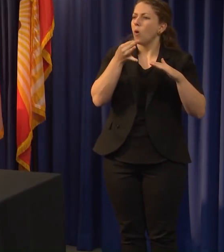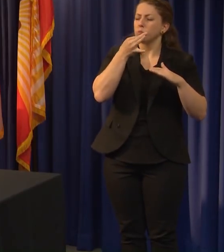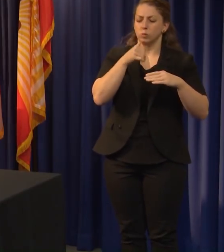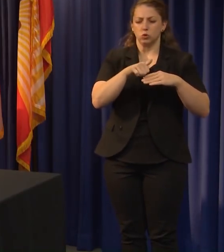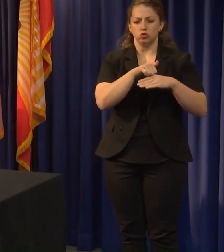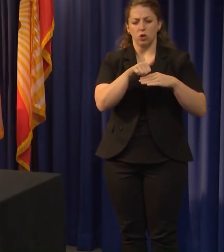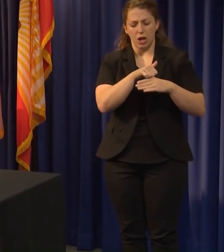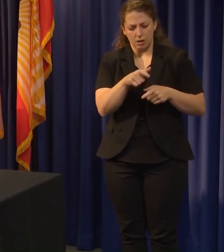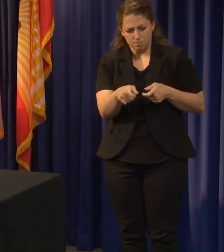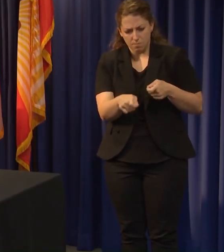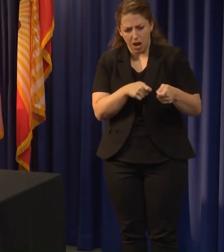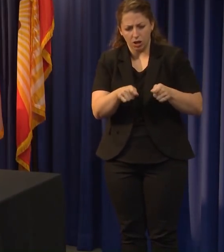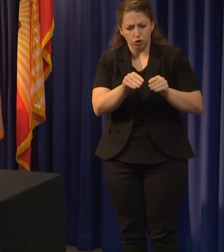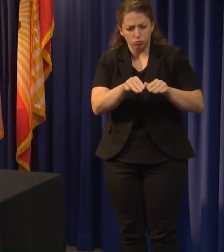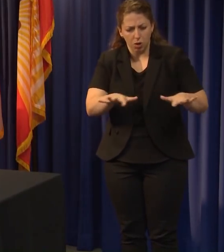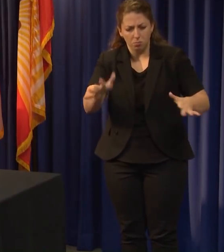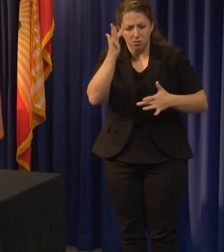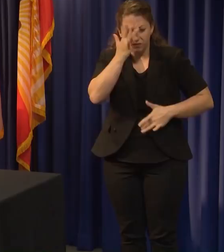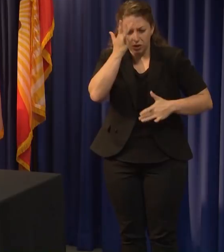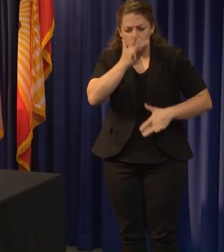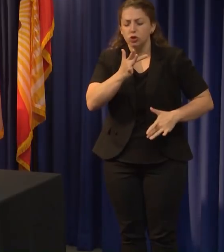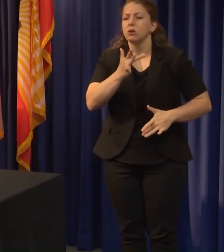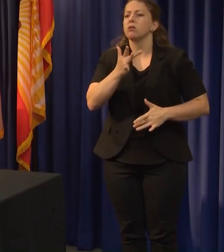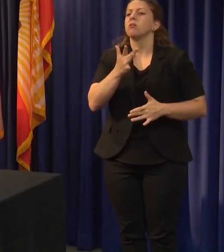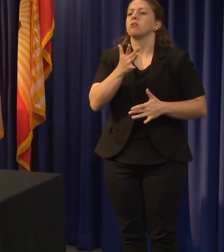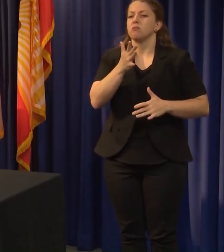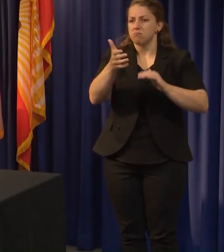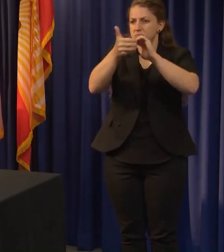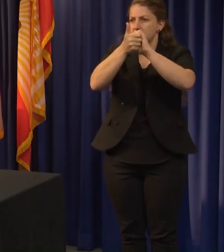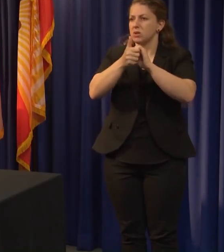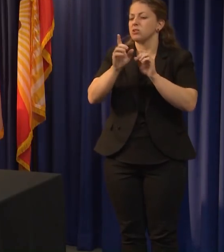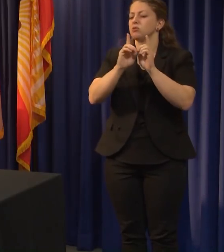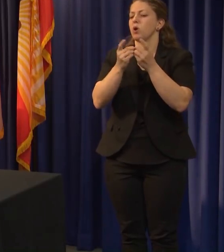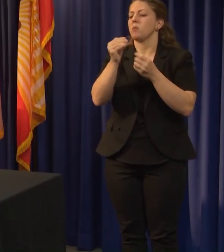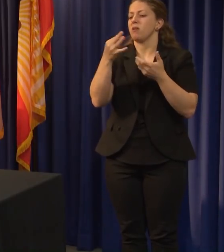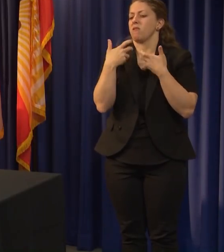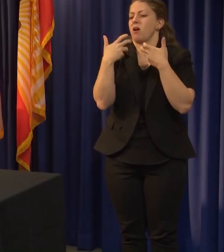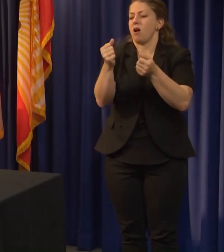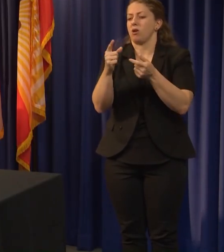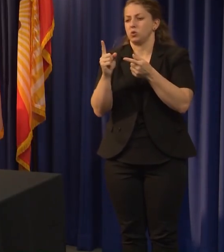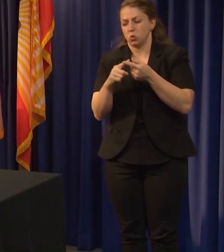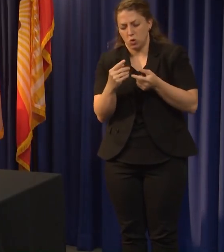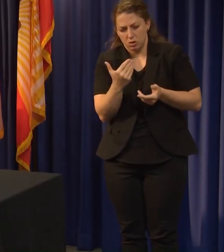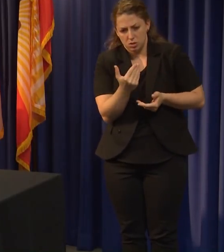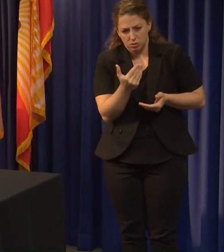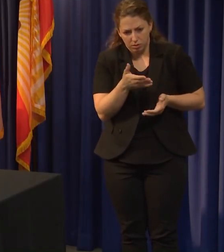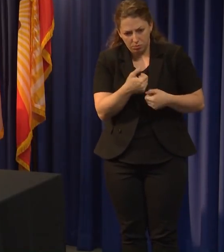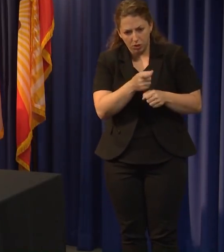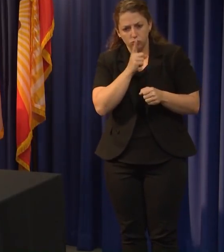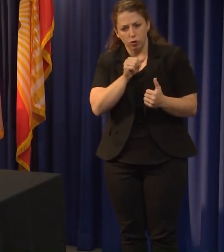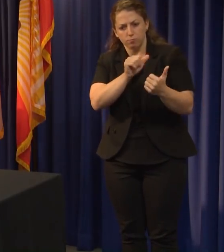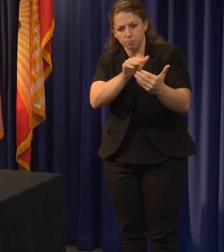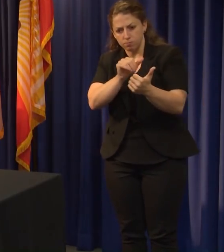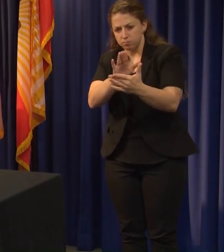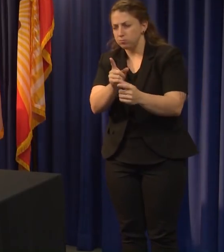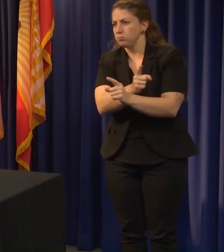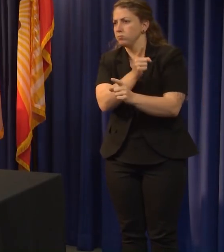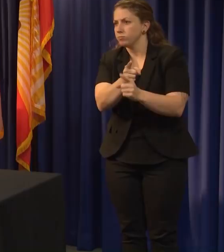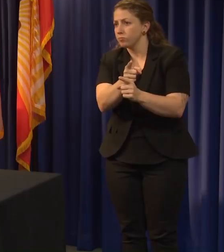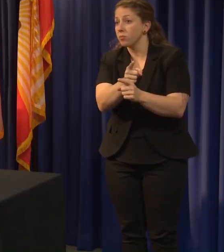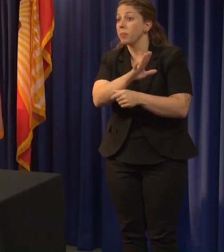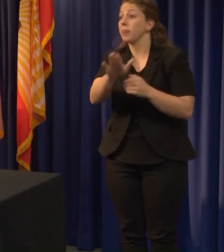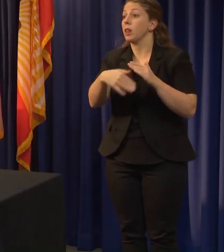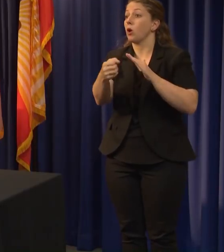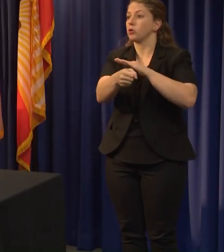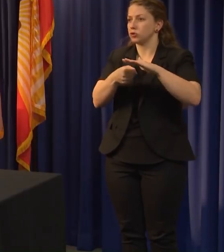containment and are working with the Department of Health to guide responses on specific cases. All shelters are implementing safety precautions such